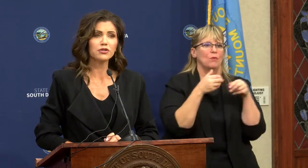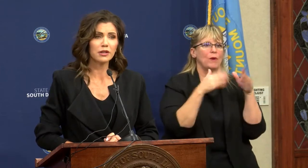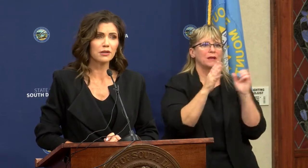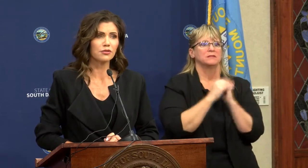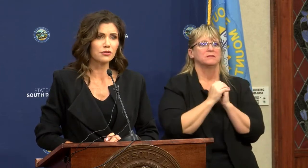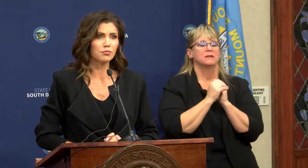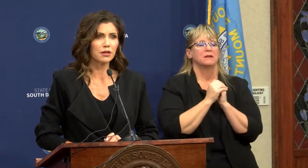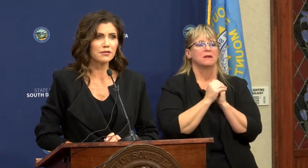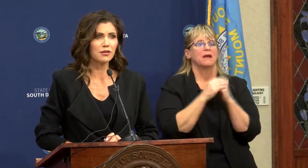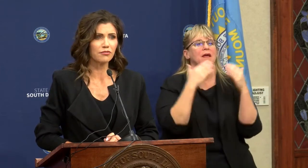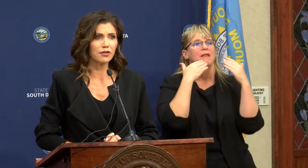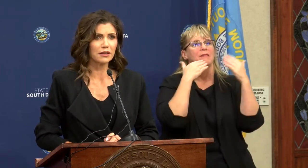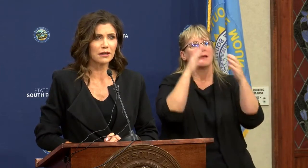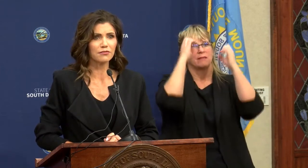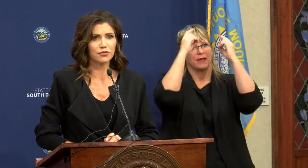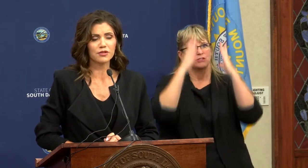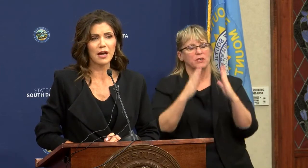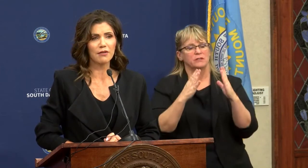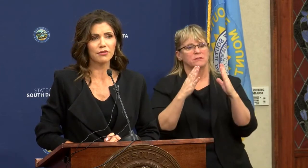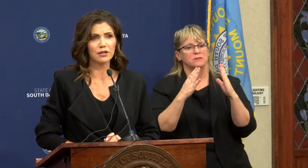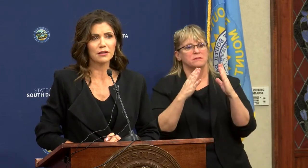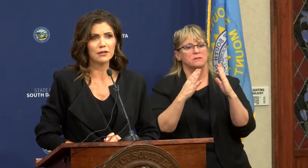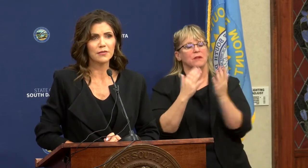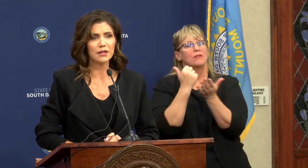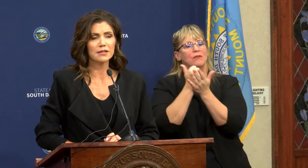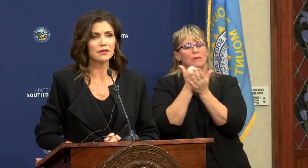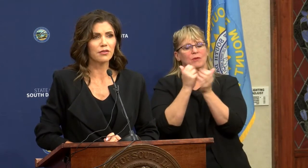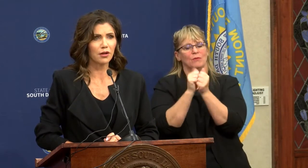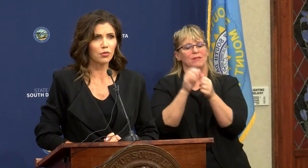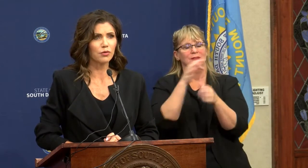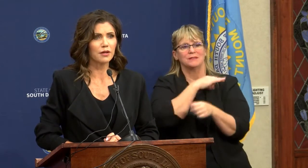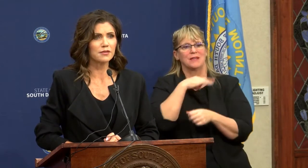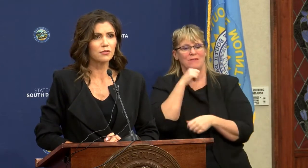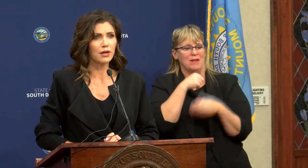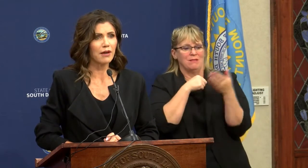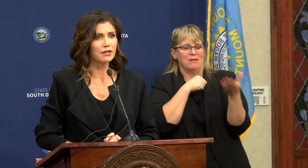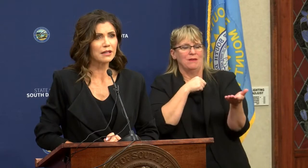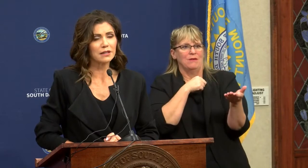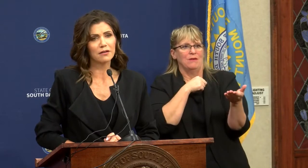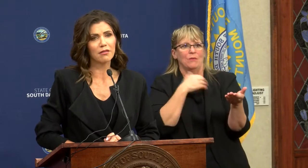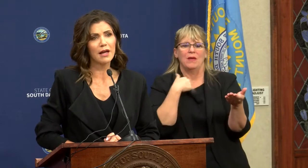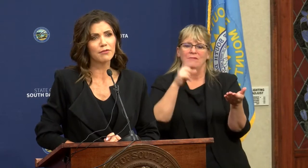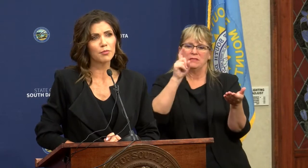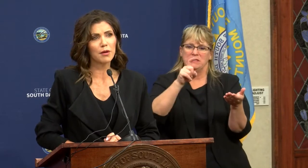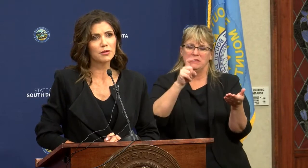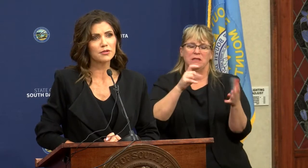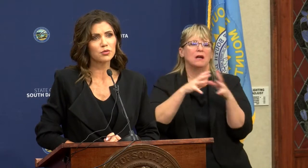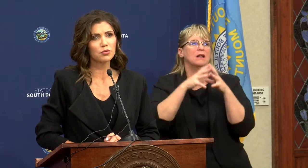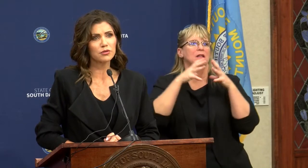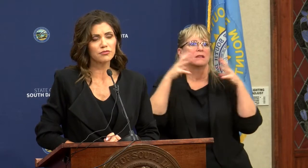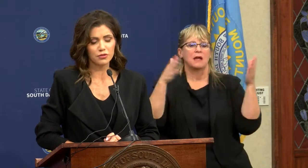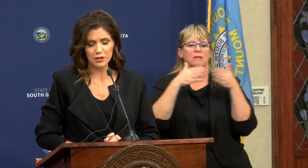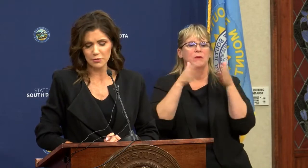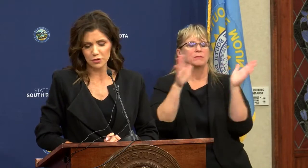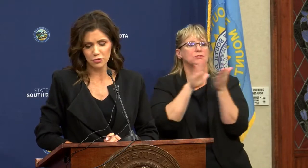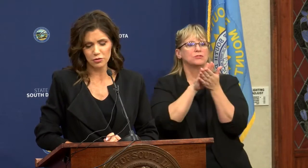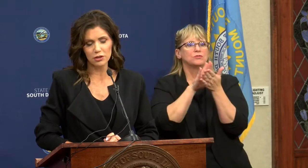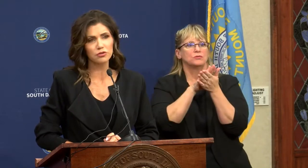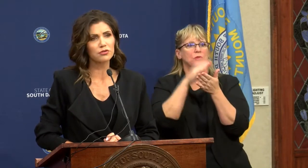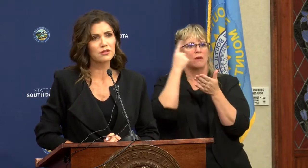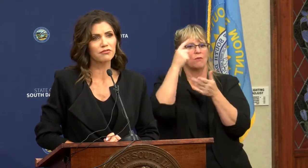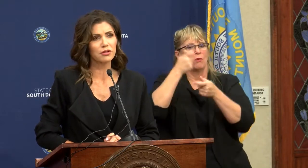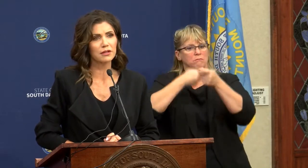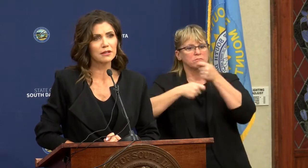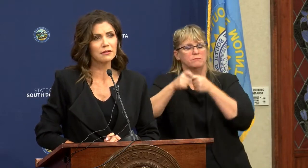also thank our educators because they're filling in for staff that that isn't there and so we have a need in a lot of our public schools for substitute